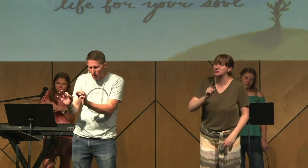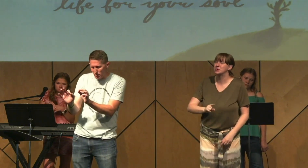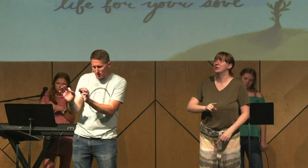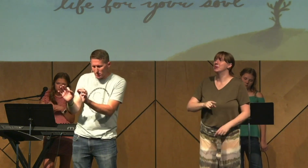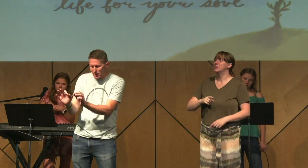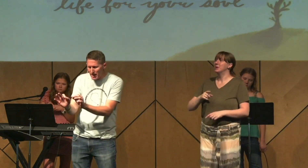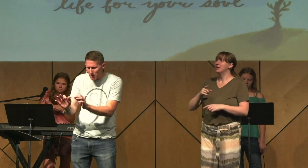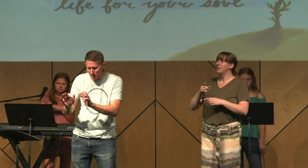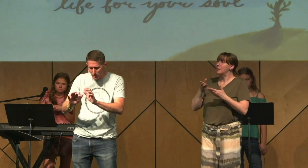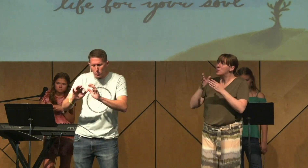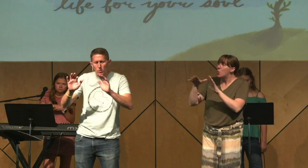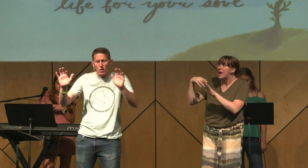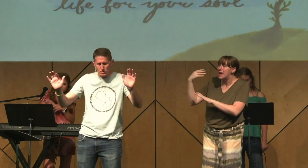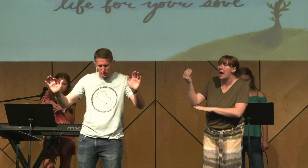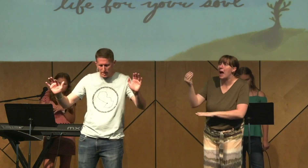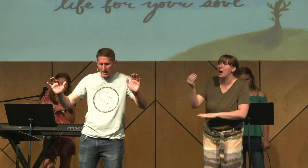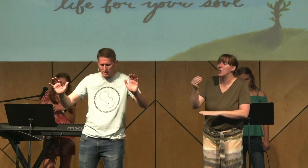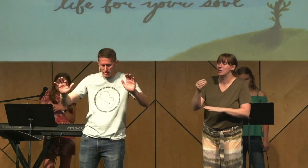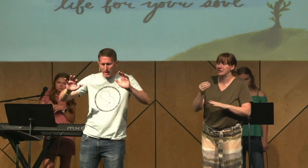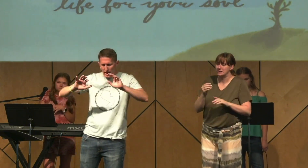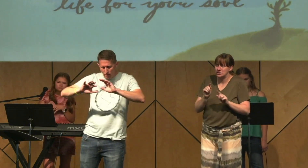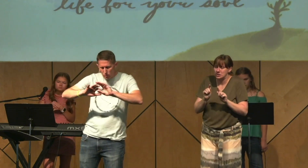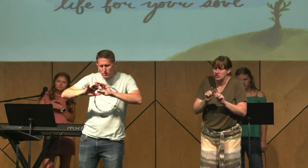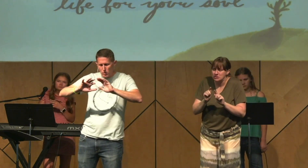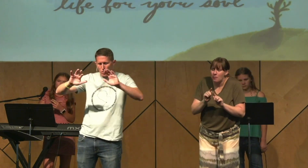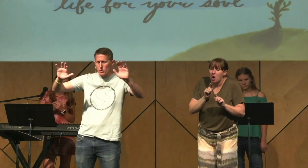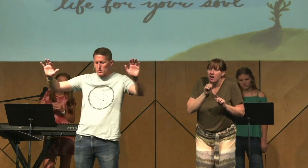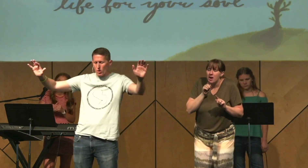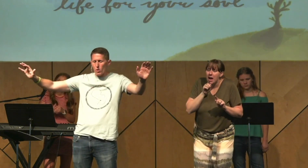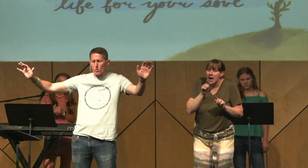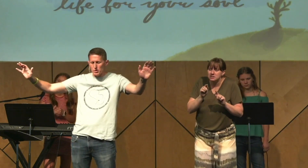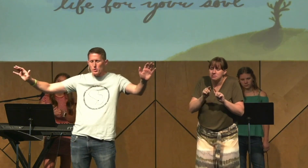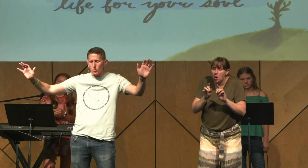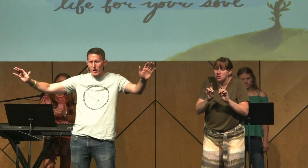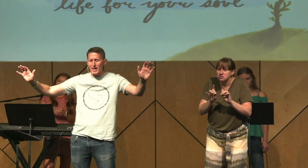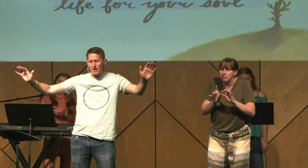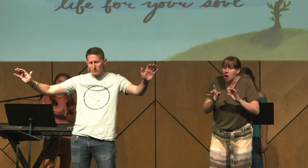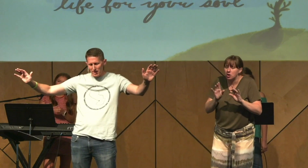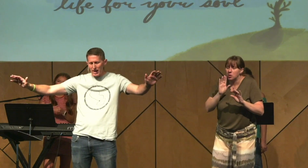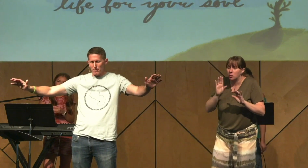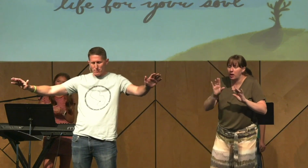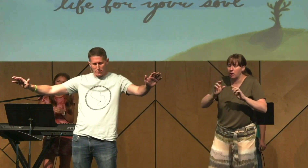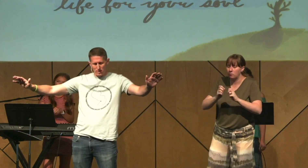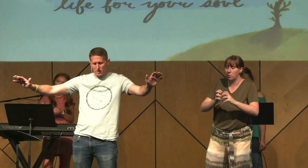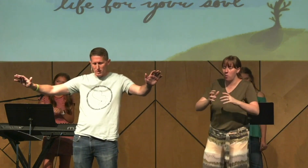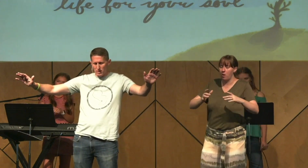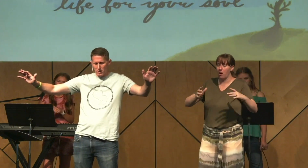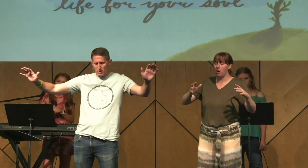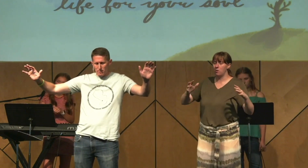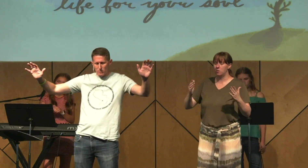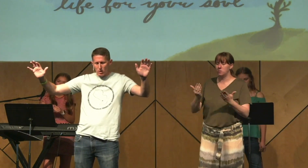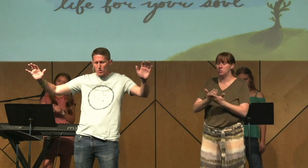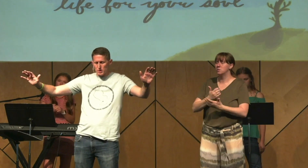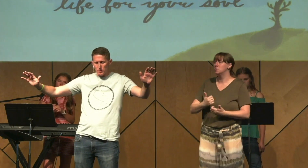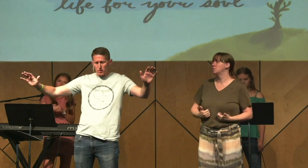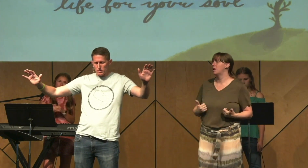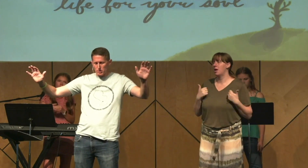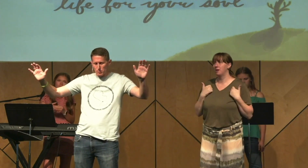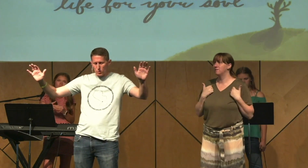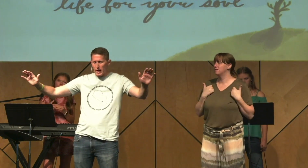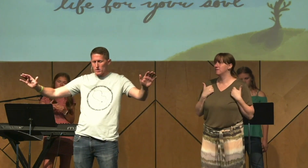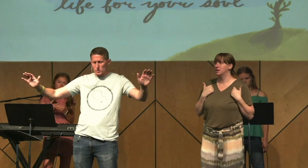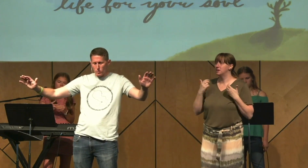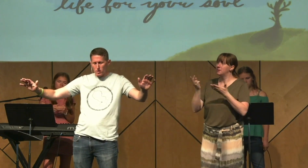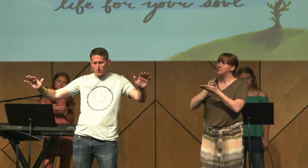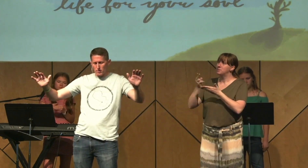just a spark or a little lamp, but it will grow to a light. And it will even grow to a whole new way of life. Holy